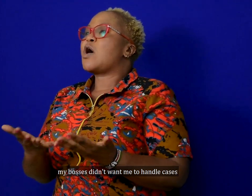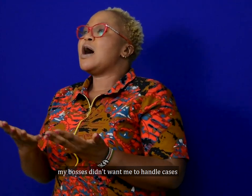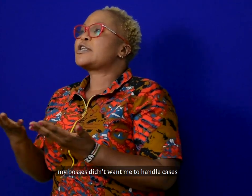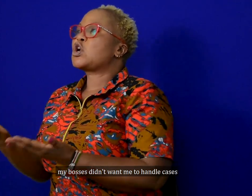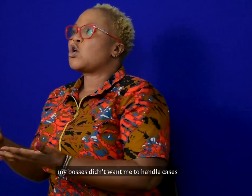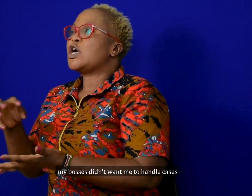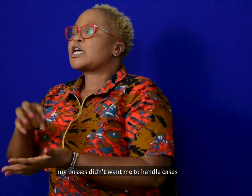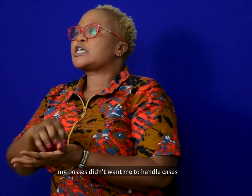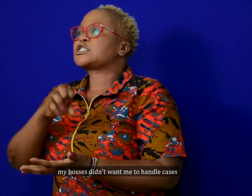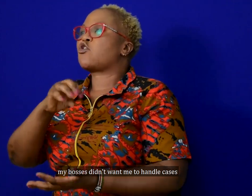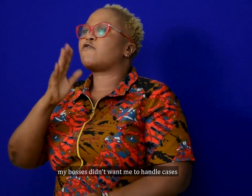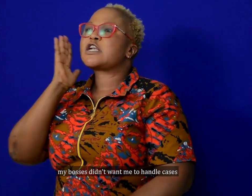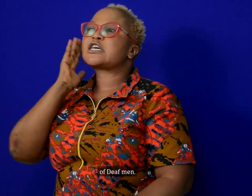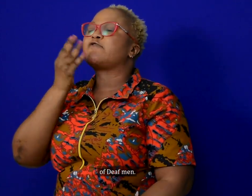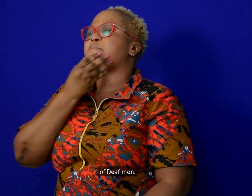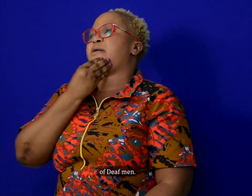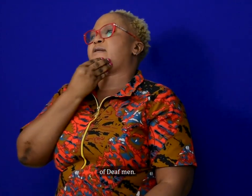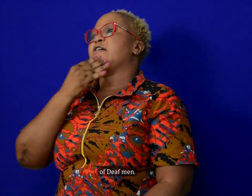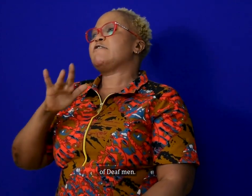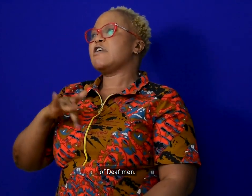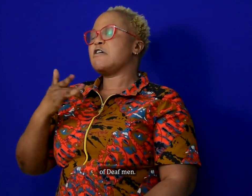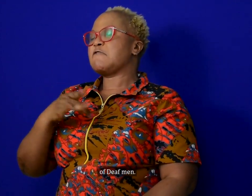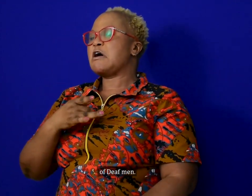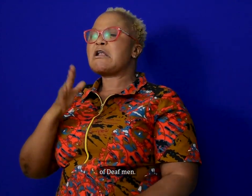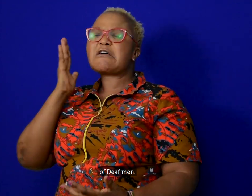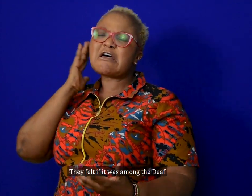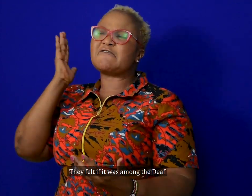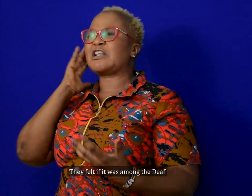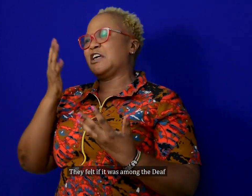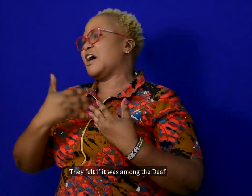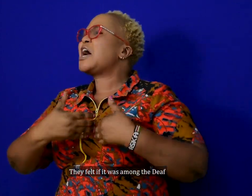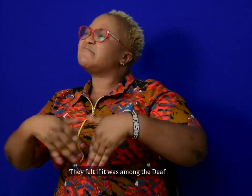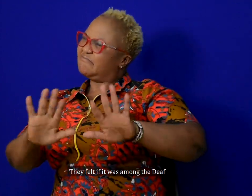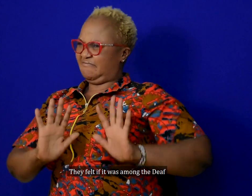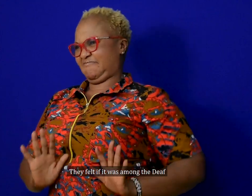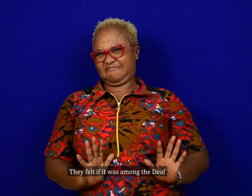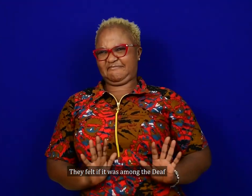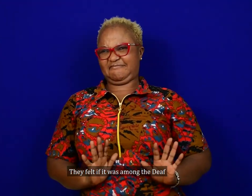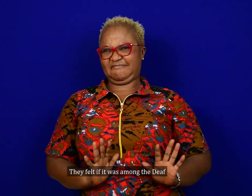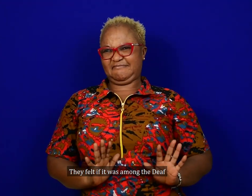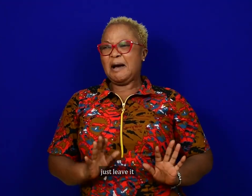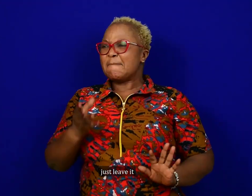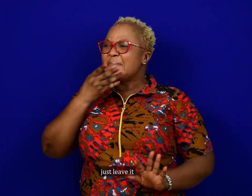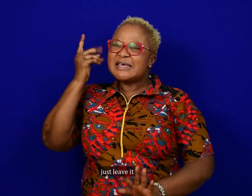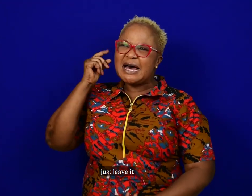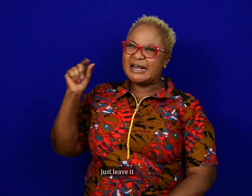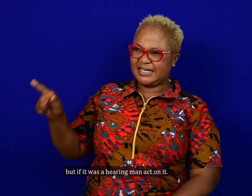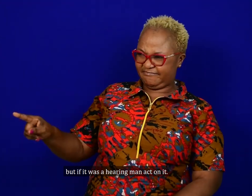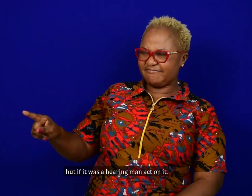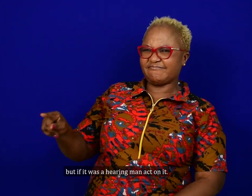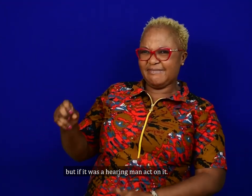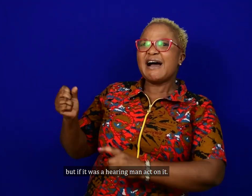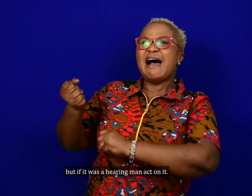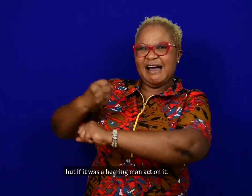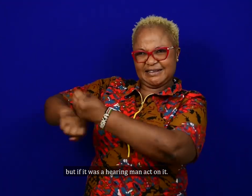handle cases that involved deaf men. They felt that it was among the deaf, just leave it. But if it was a hearing man,